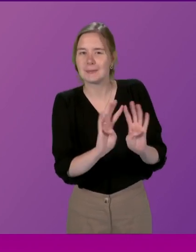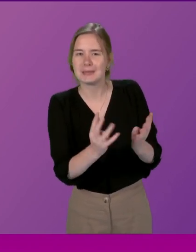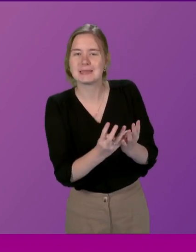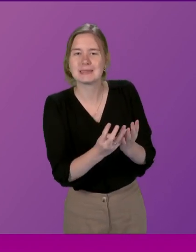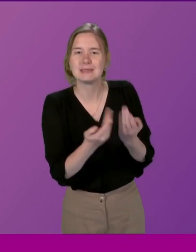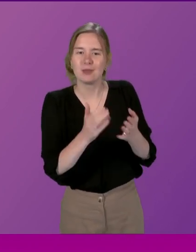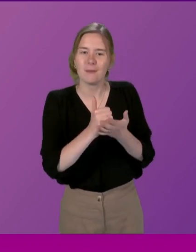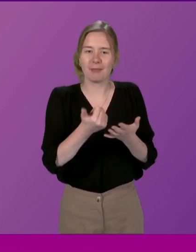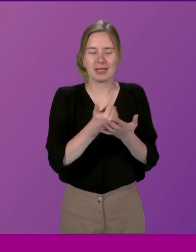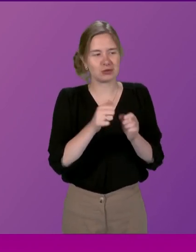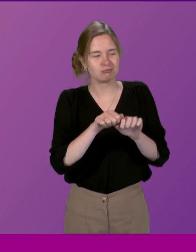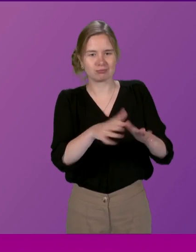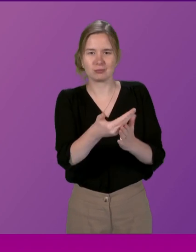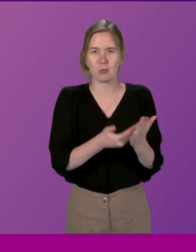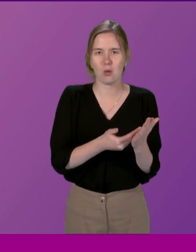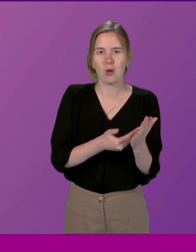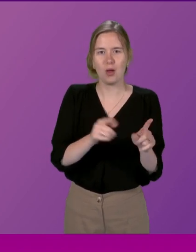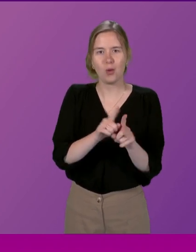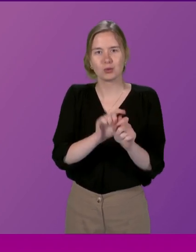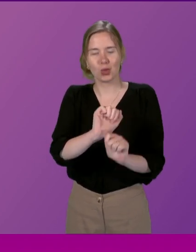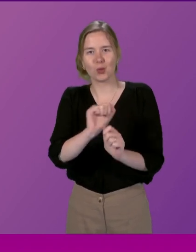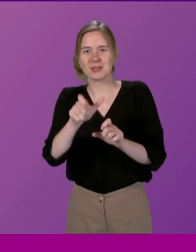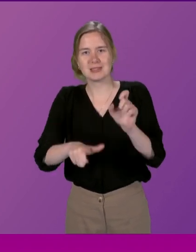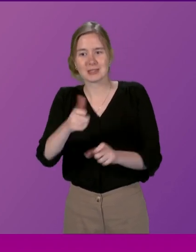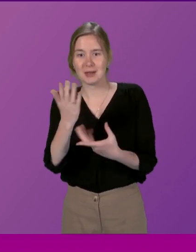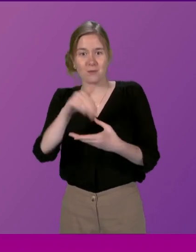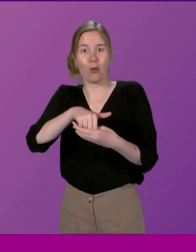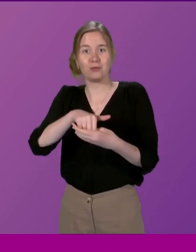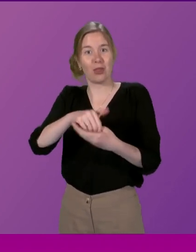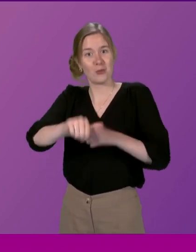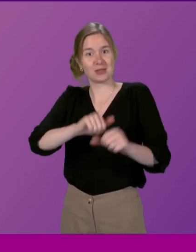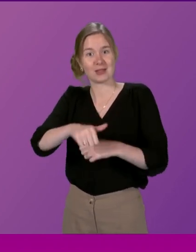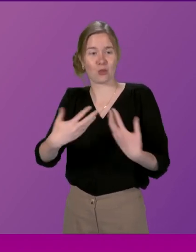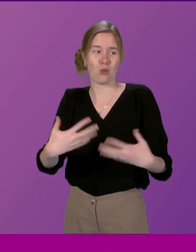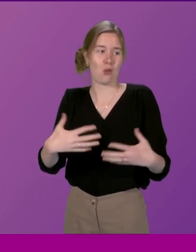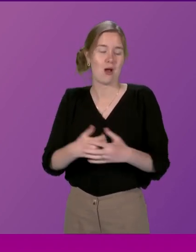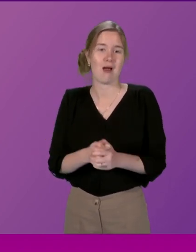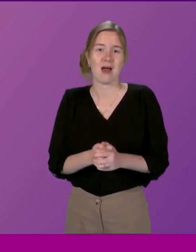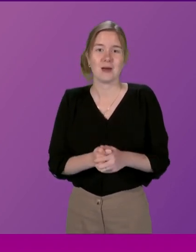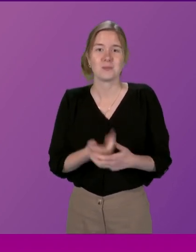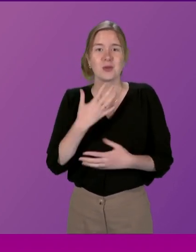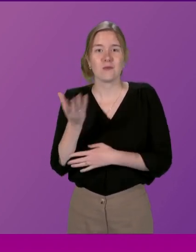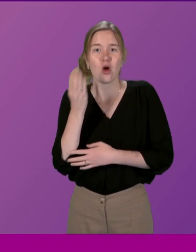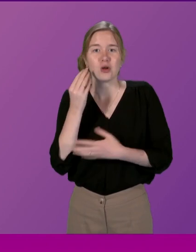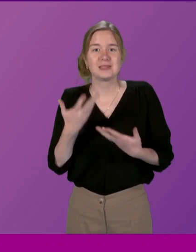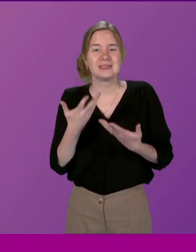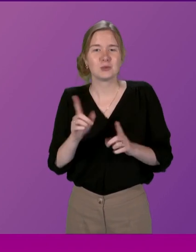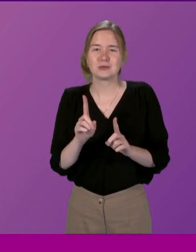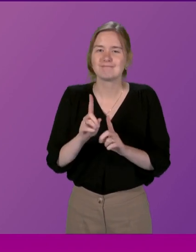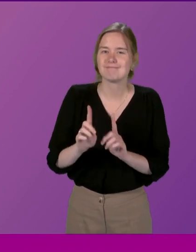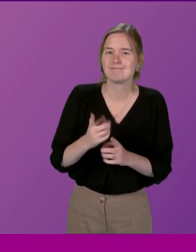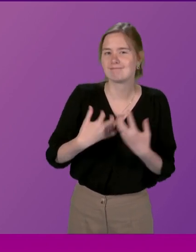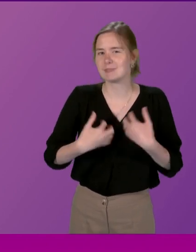publication of this report, and more importantly to those citizens that took part in it? Because I think what we have heard today here is the